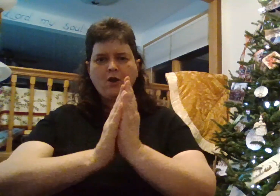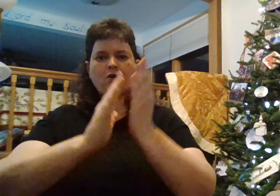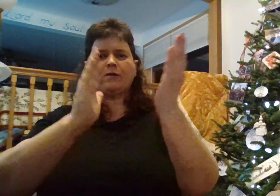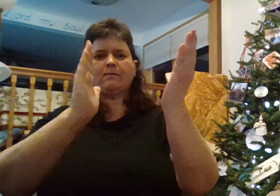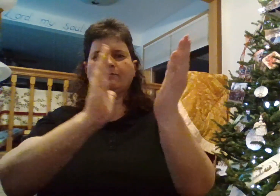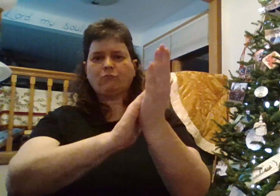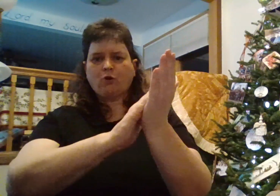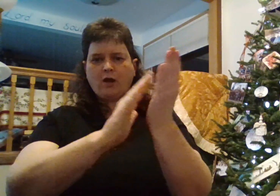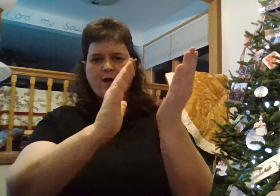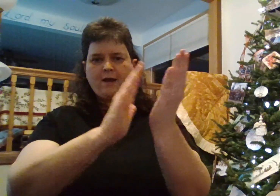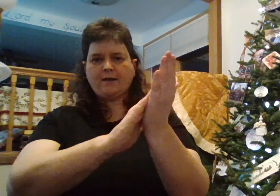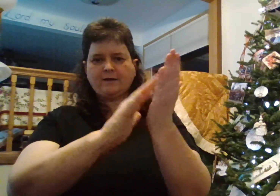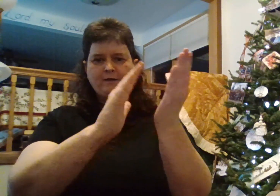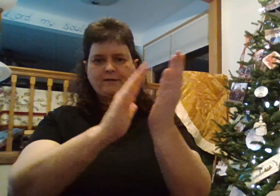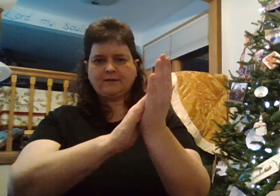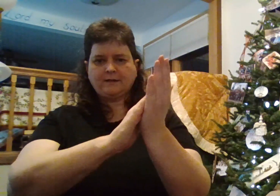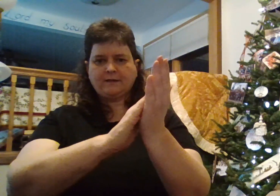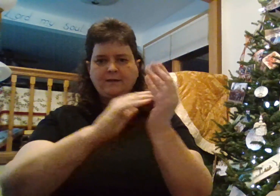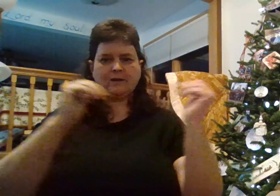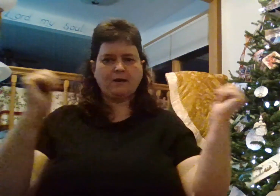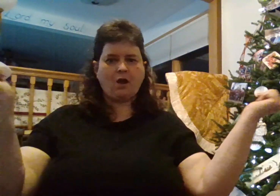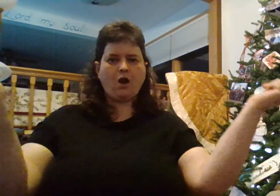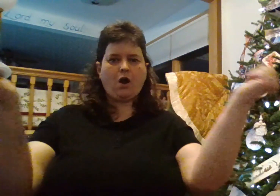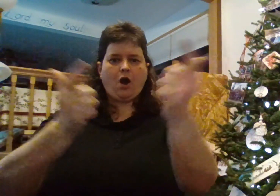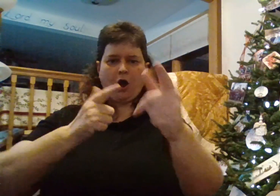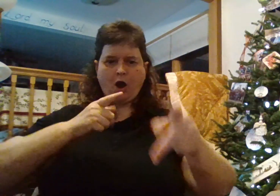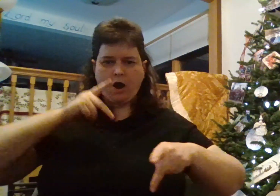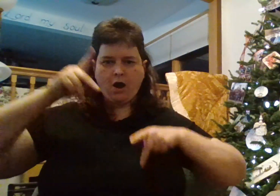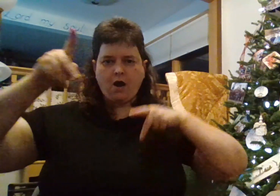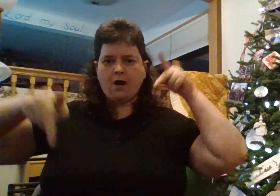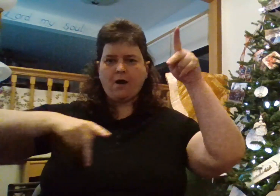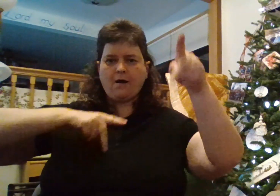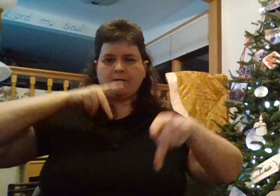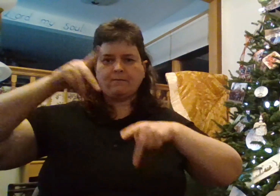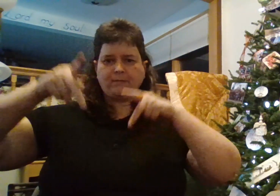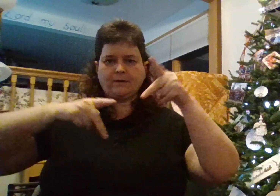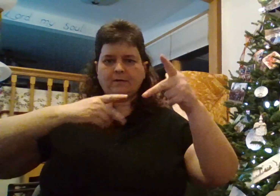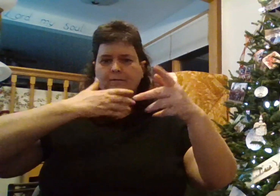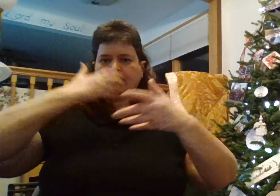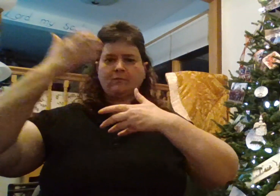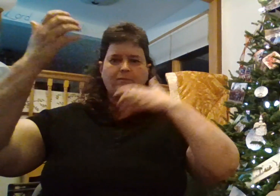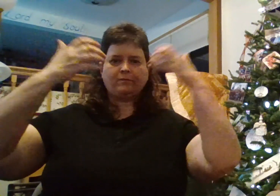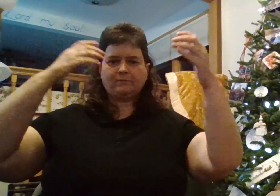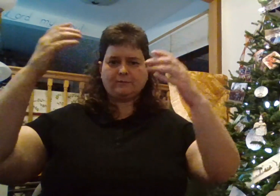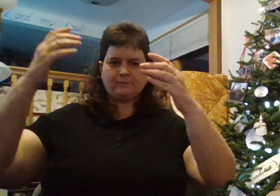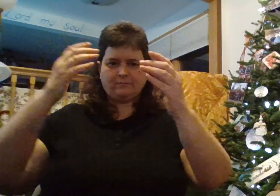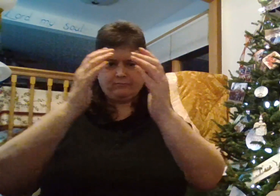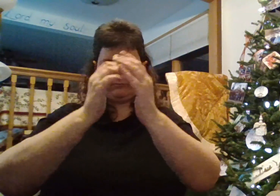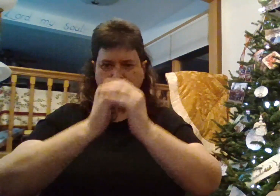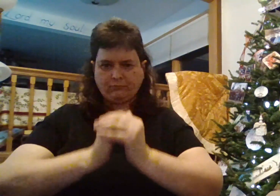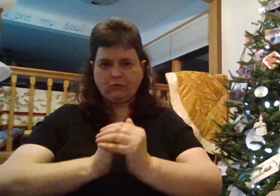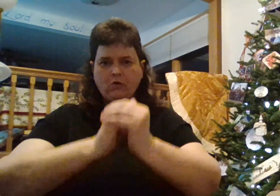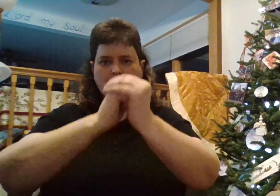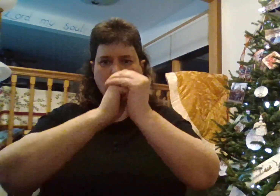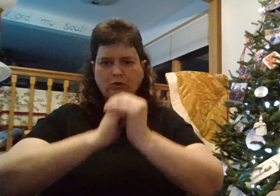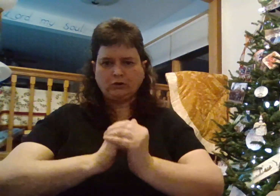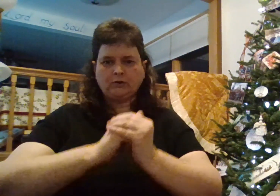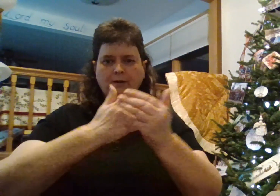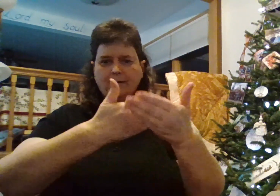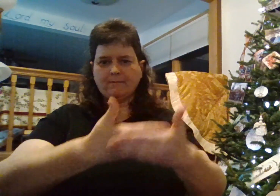A deity Nigh. Dare and praising All and